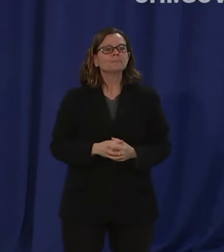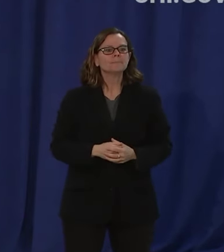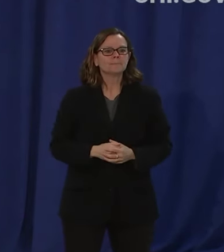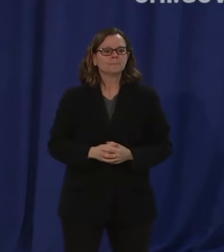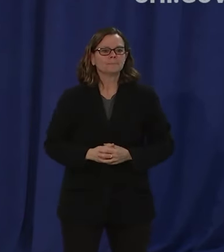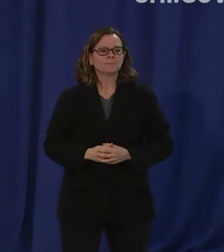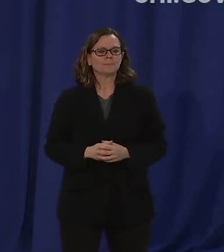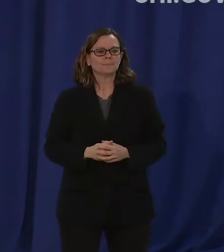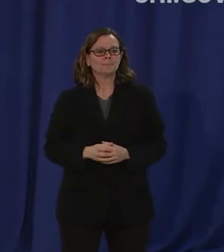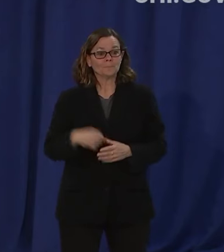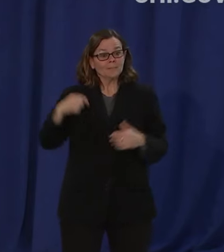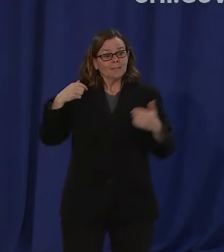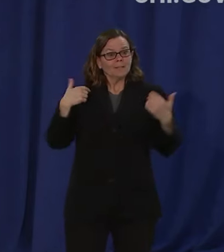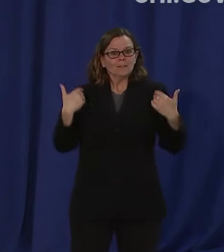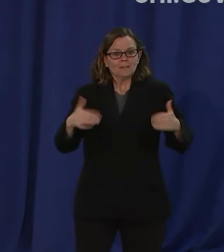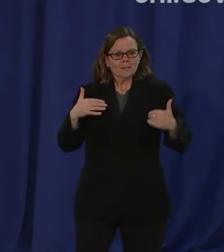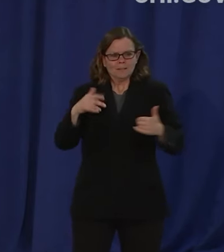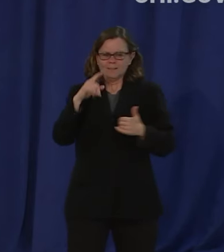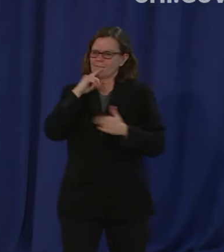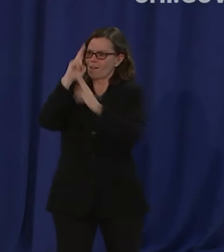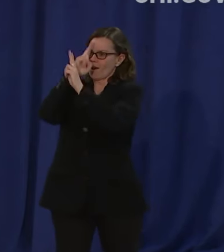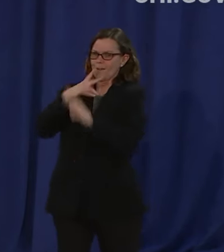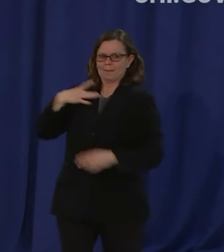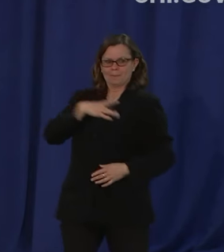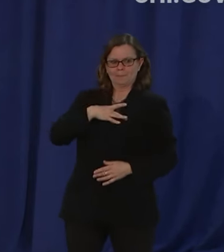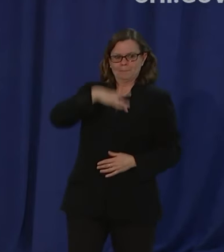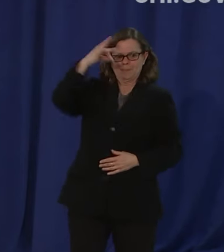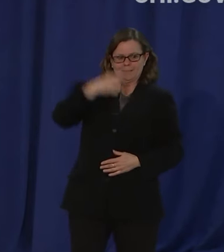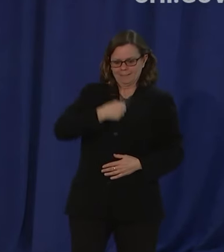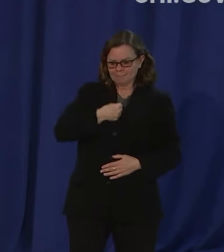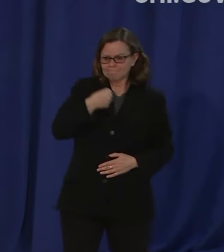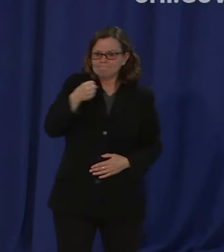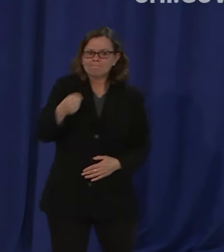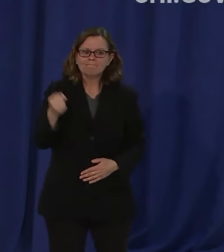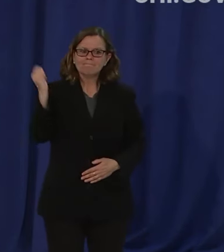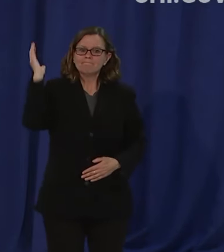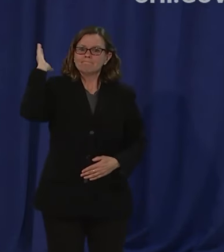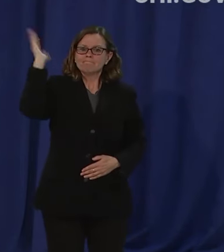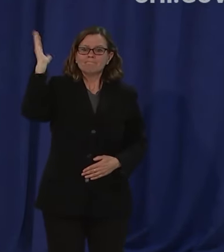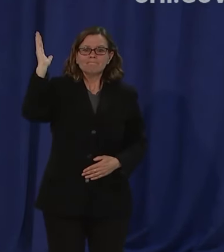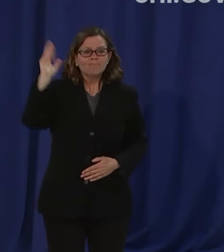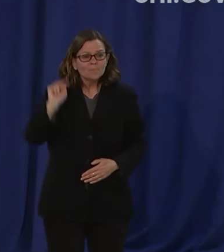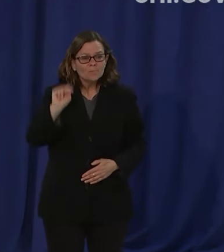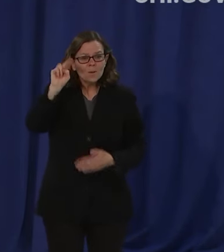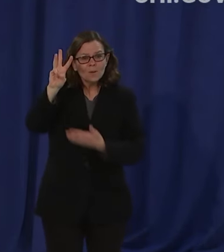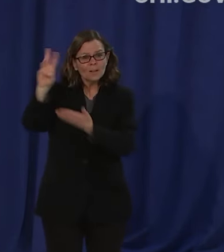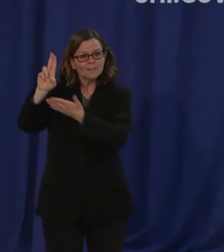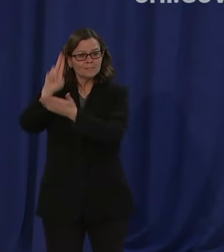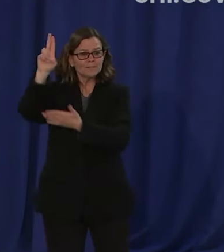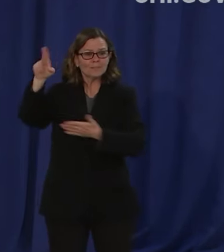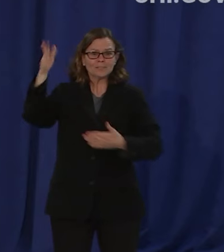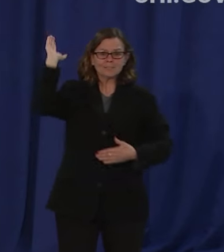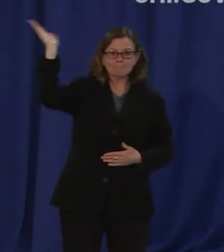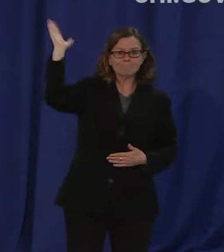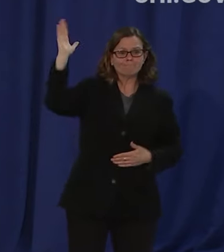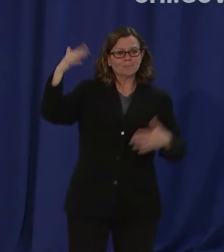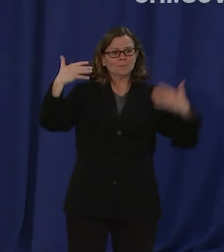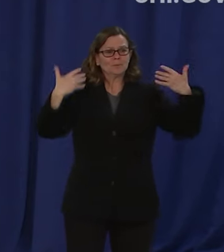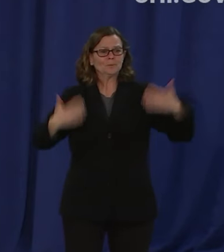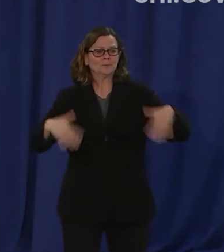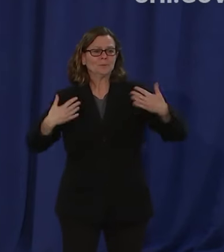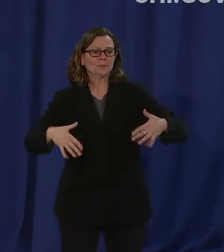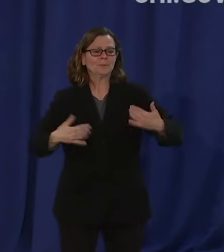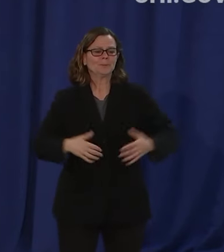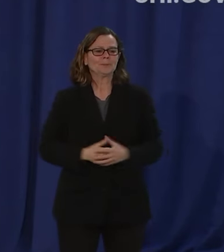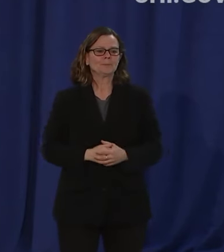great honor uh to be asked to deliver this commencement address um particularly given that my uh my own alma mater is a